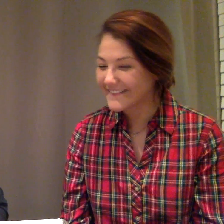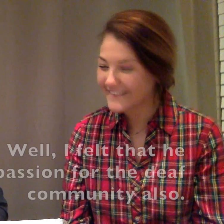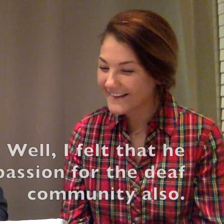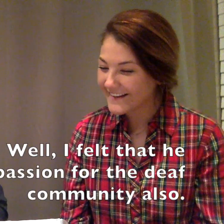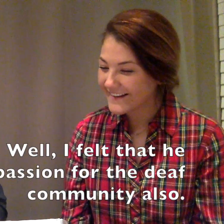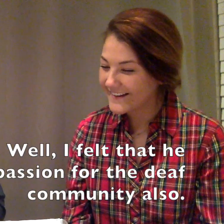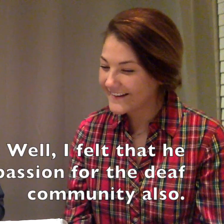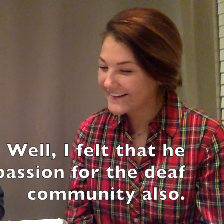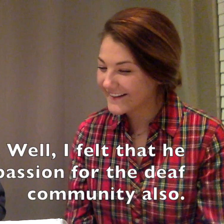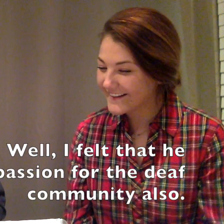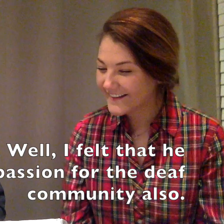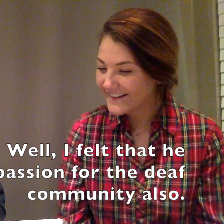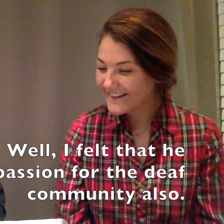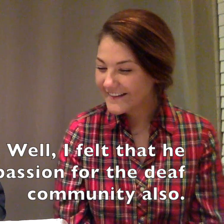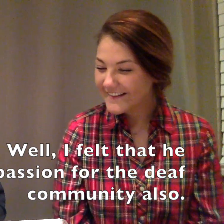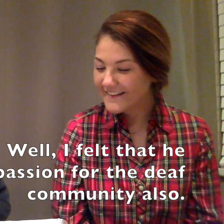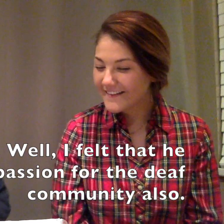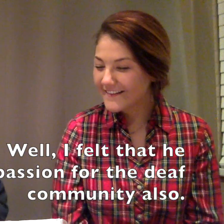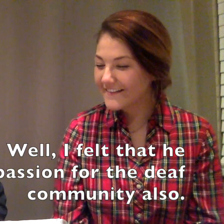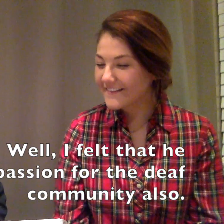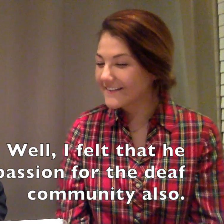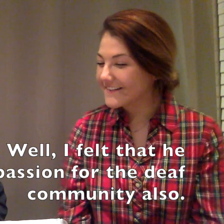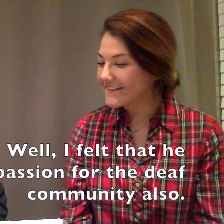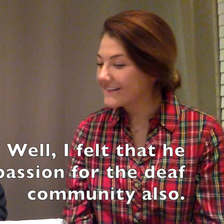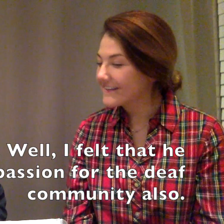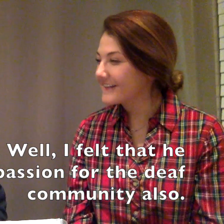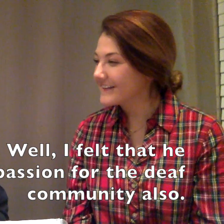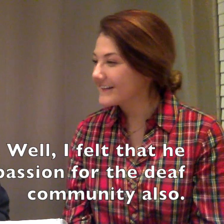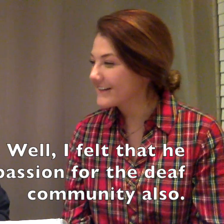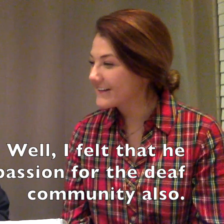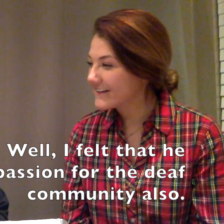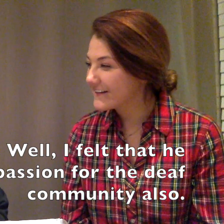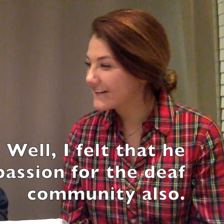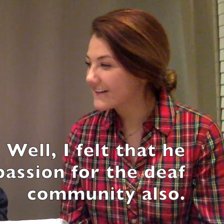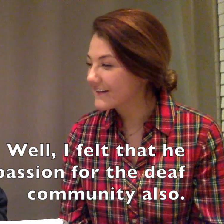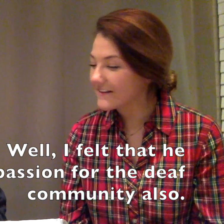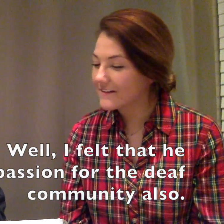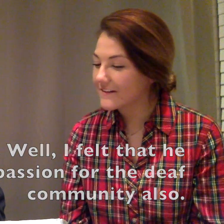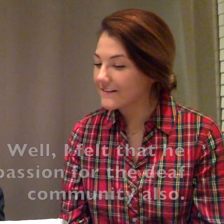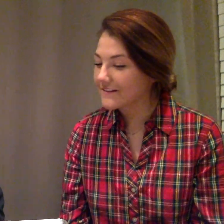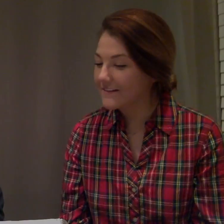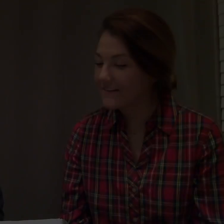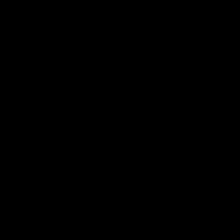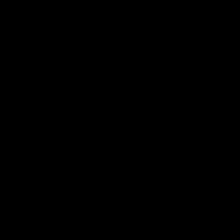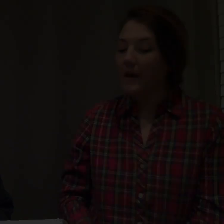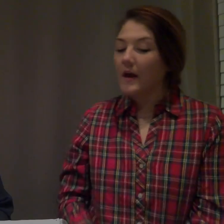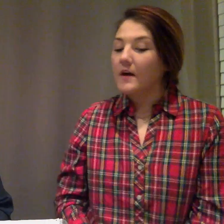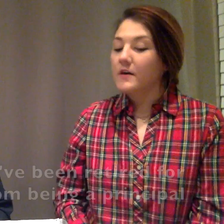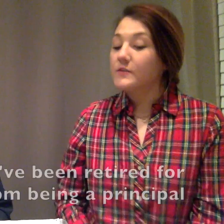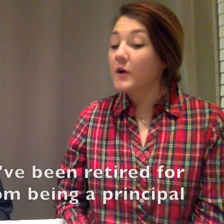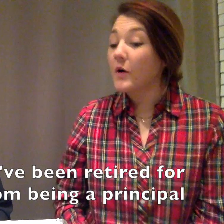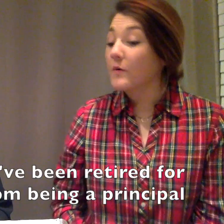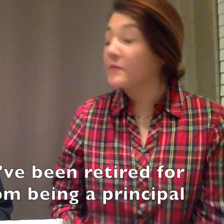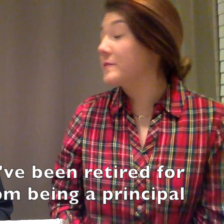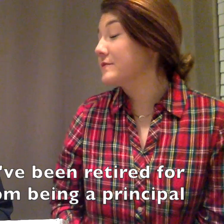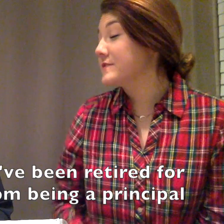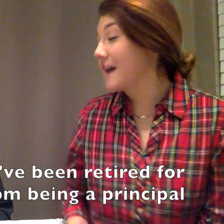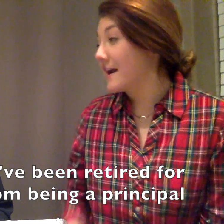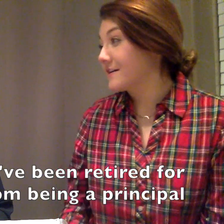Yes, I did. Well, I felt he had great passion for the deaf community. So, you've been retired